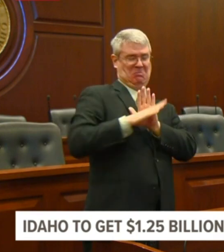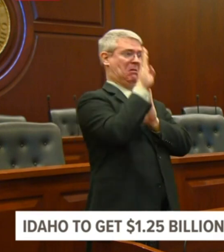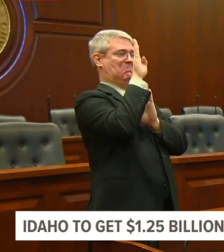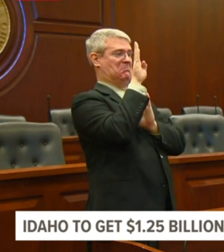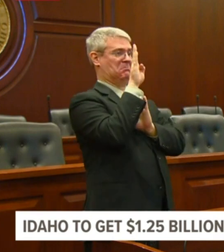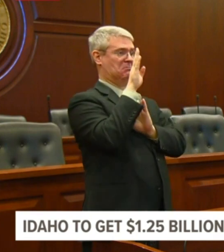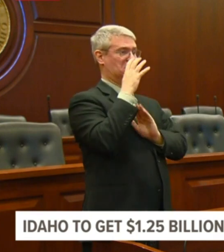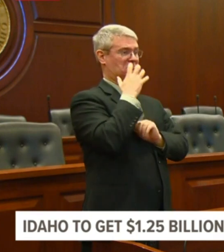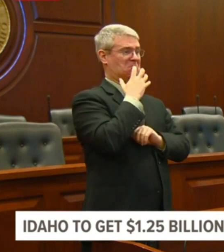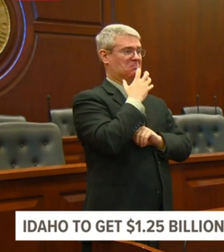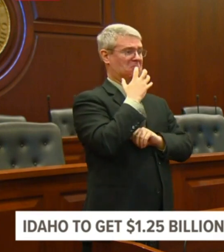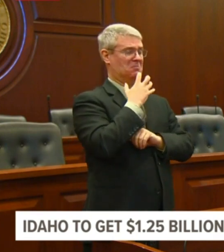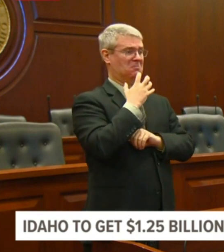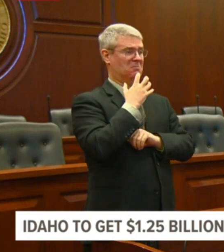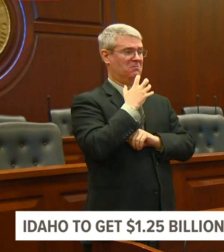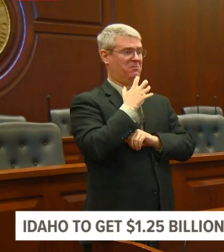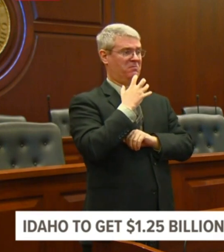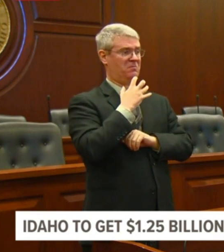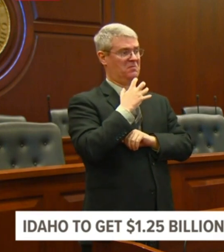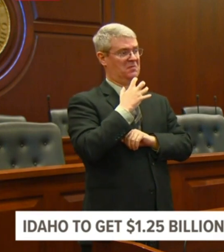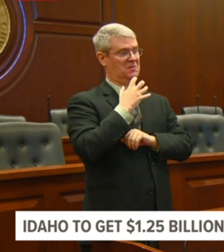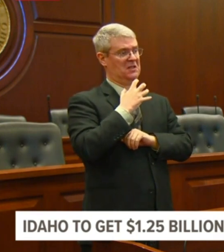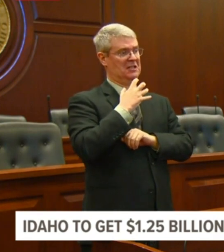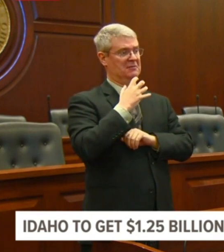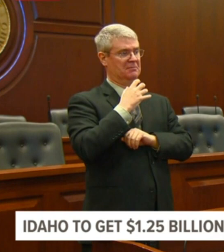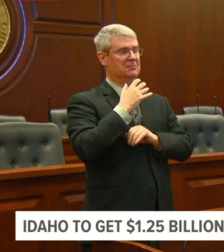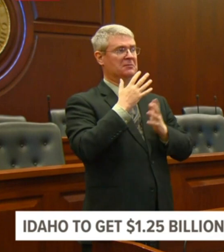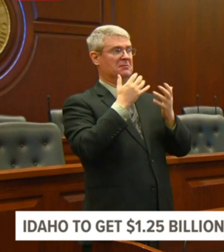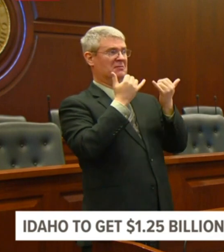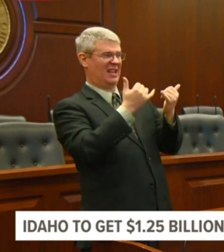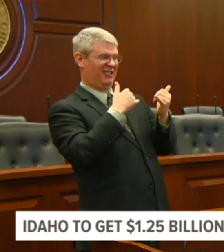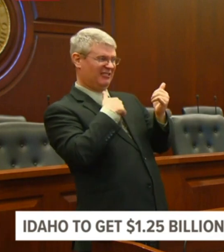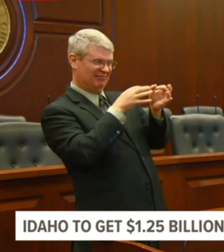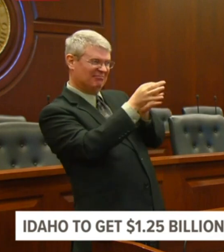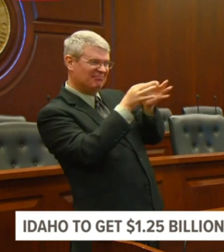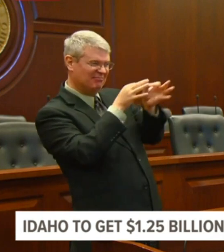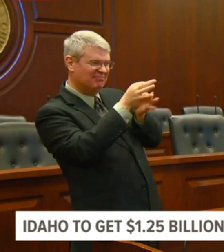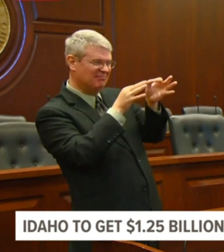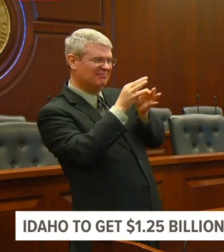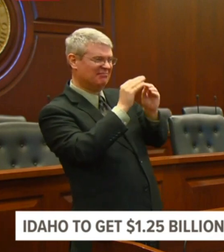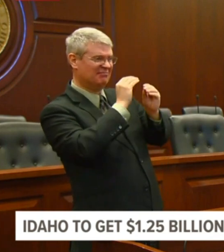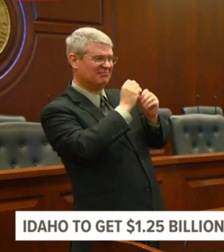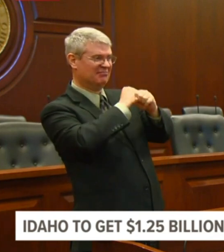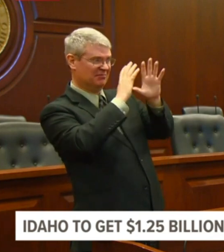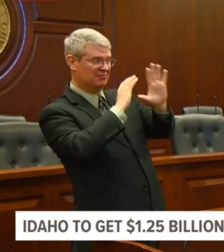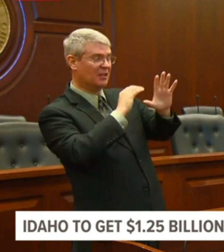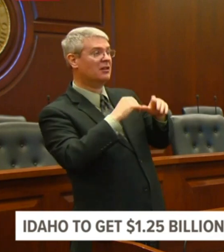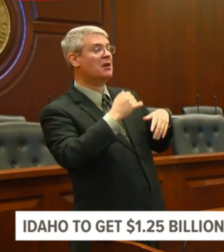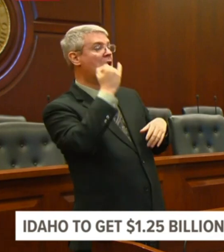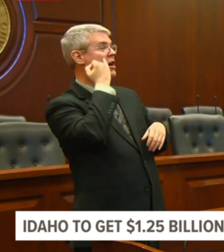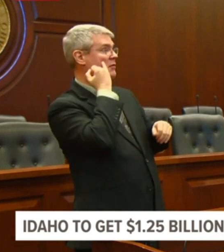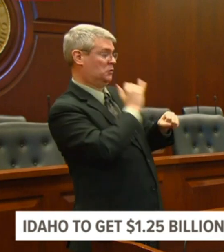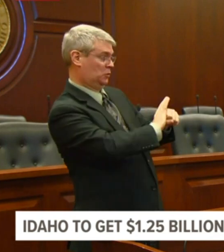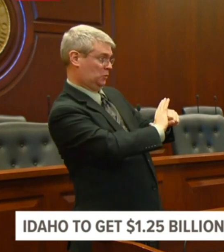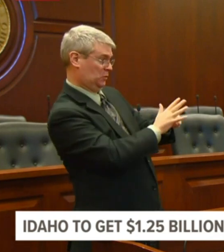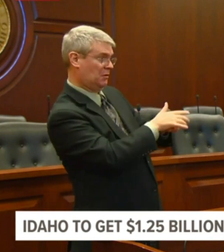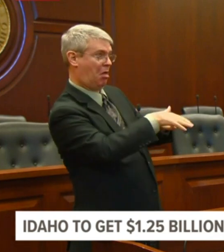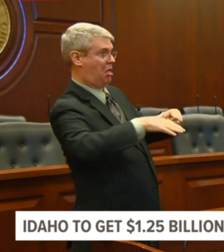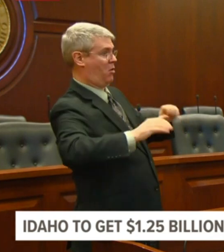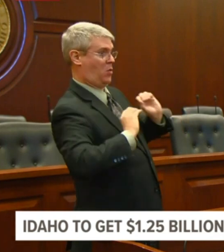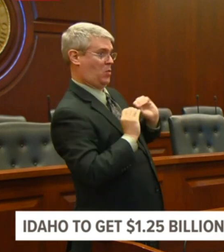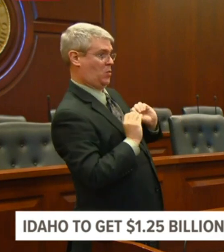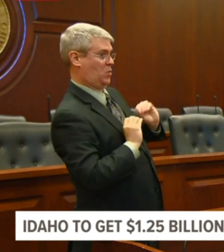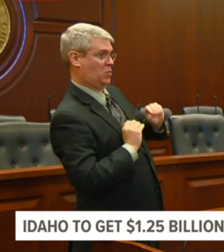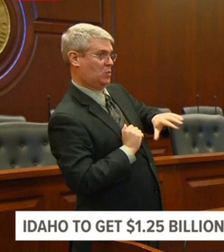perspective, had the coronavirus pandemic not occurred, we would have announced record employment and in